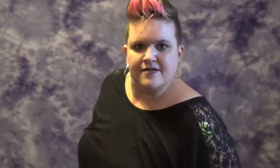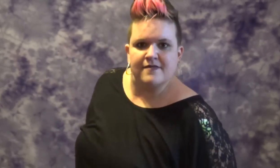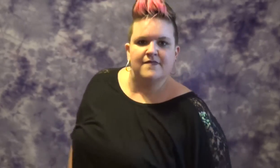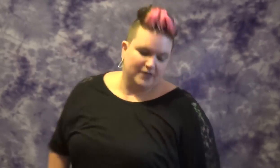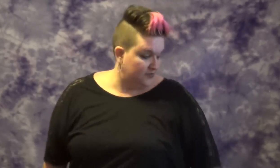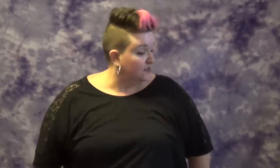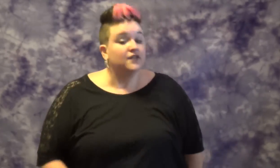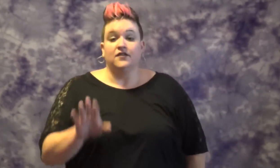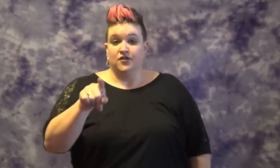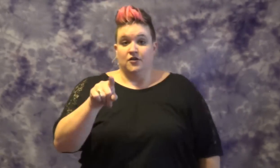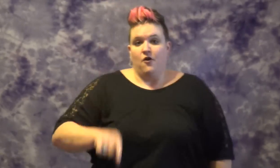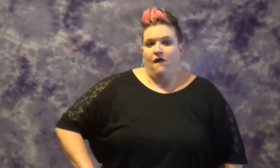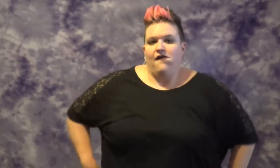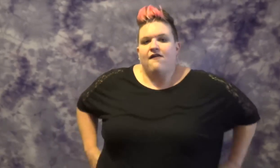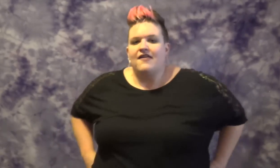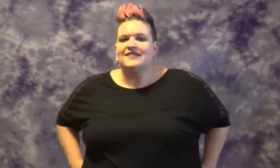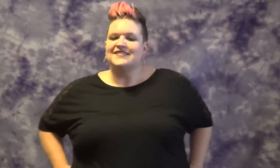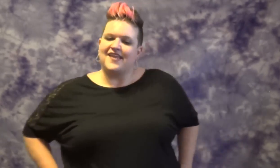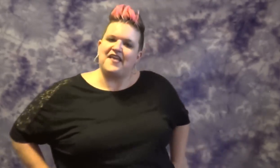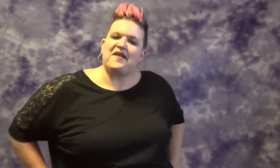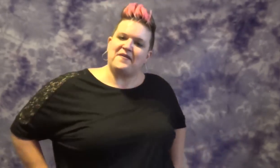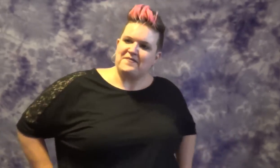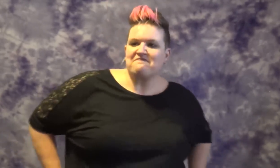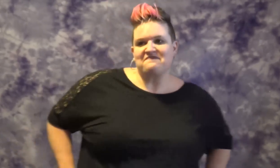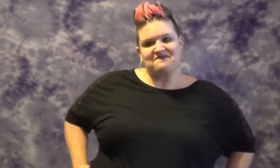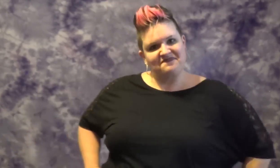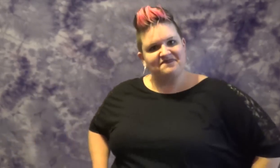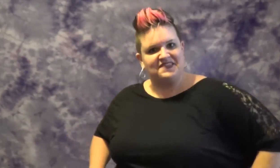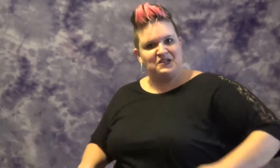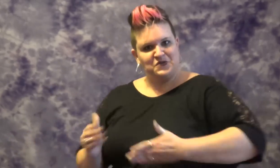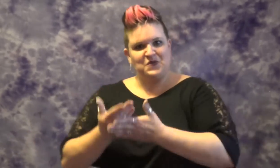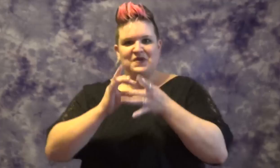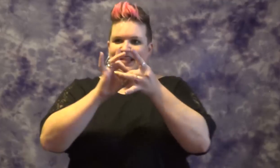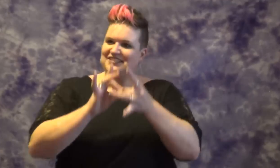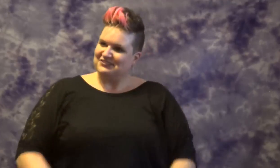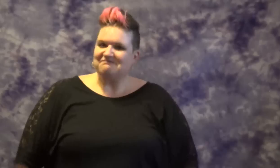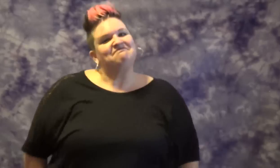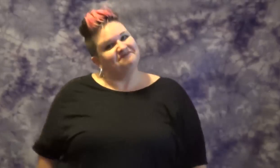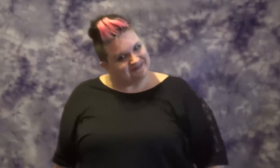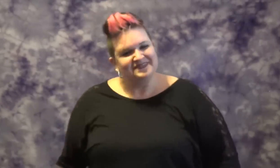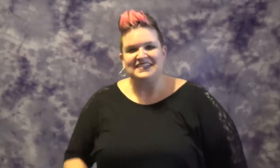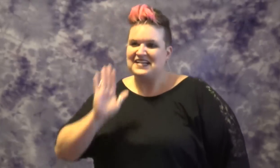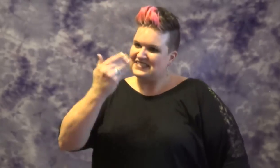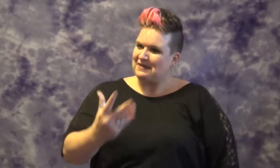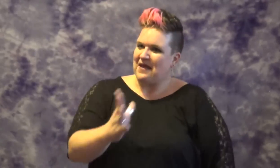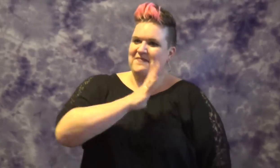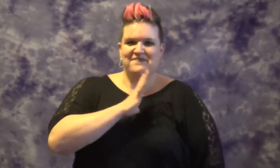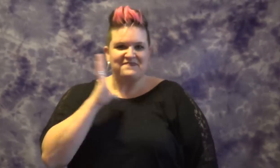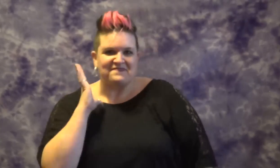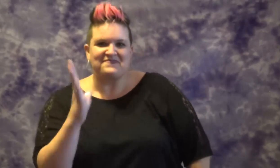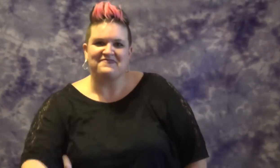seem very well. Things look peaceful.